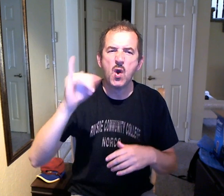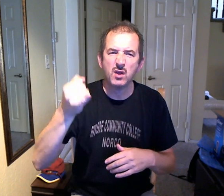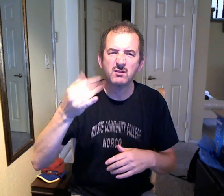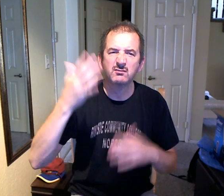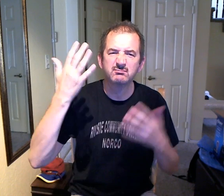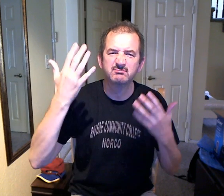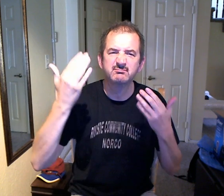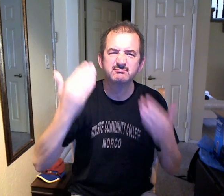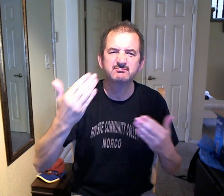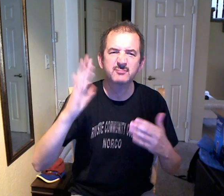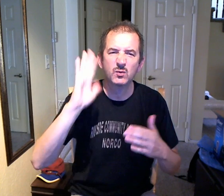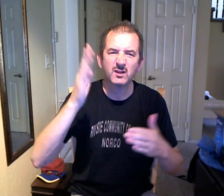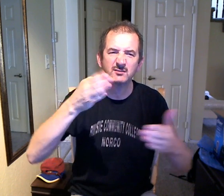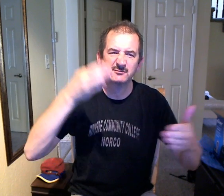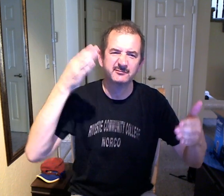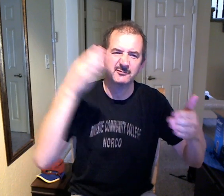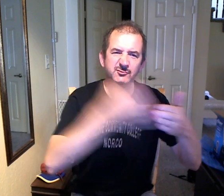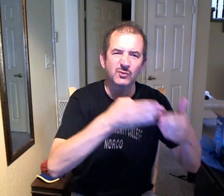is cynical. Yes. And they're very formal.